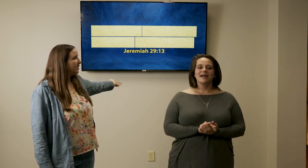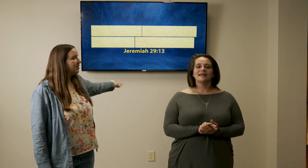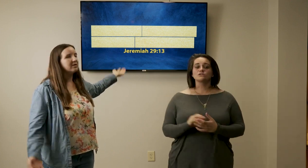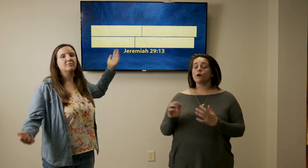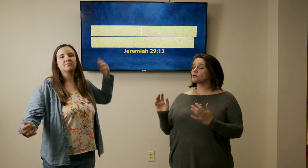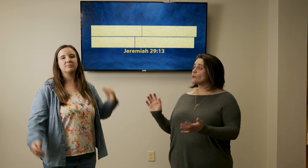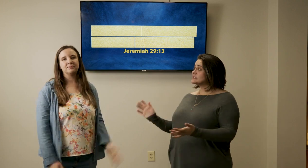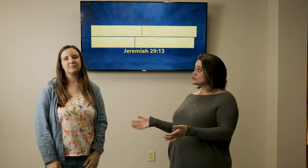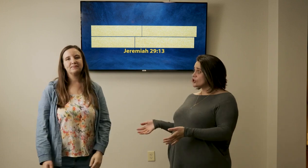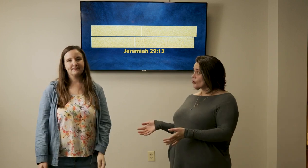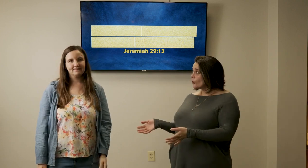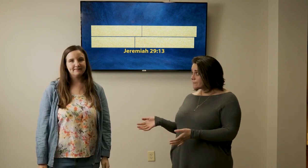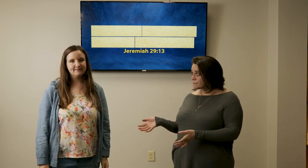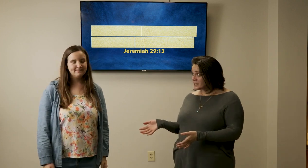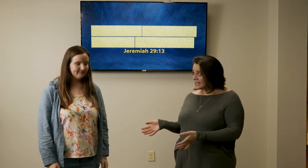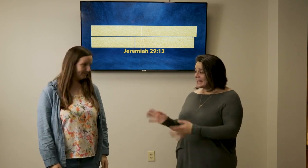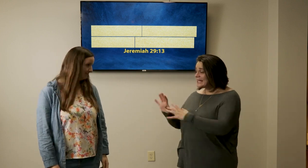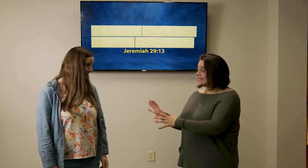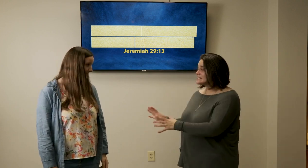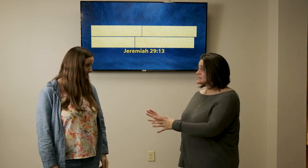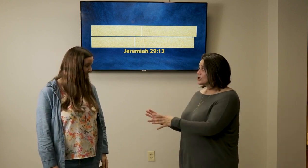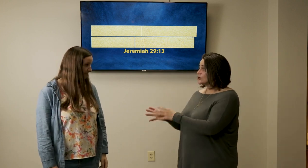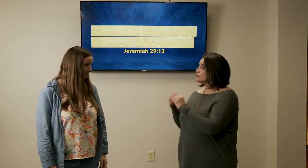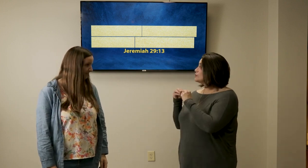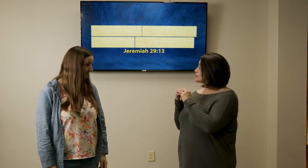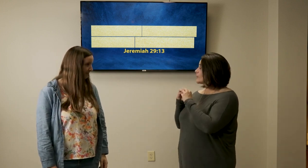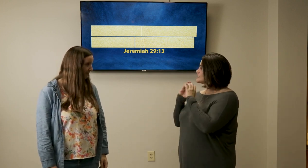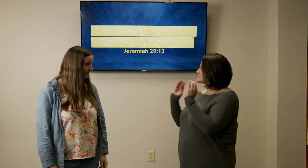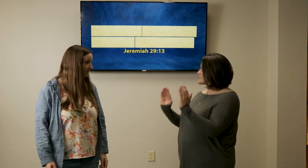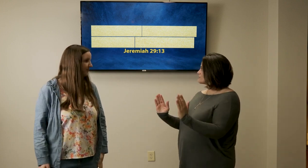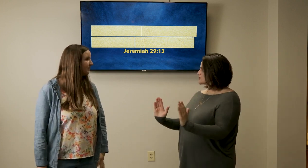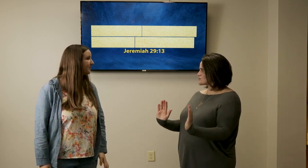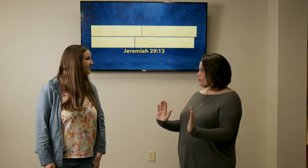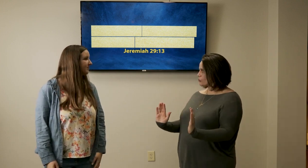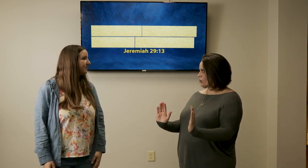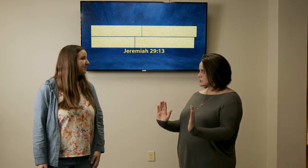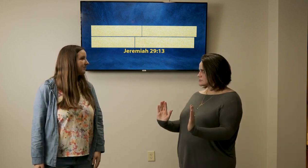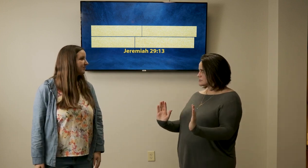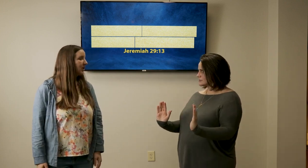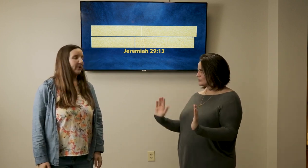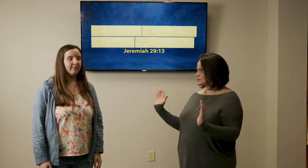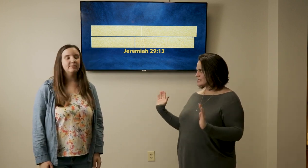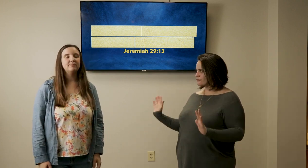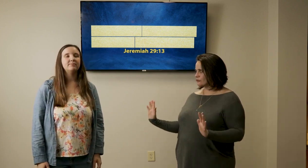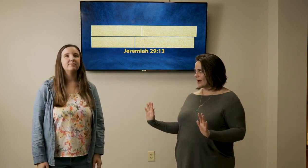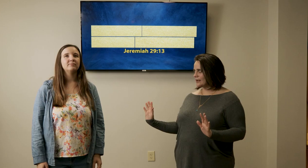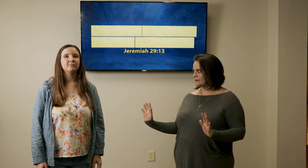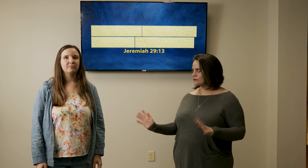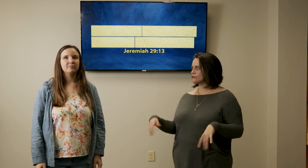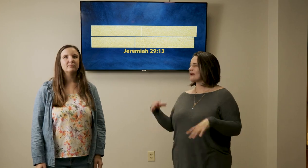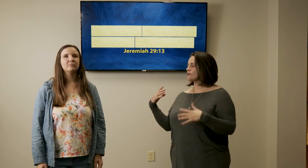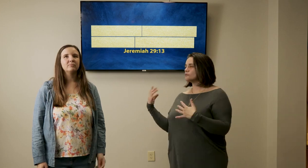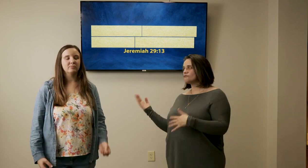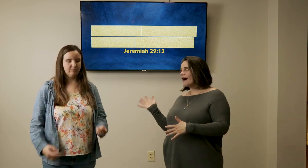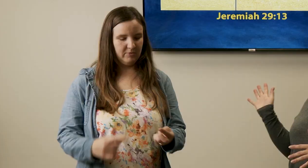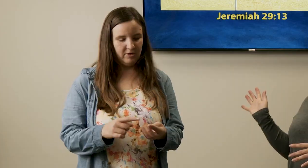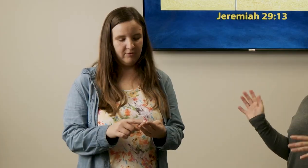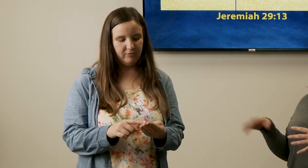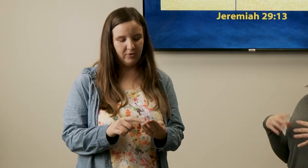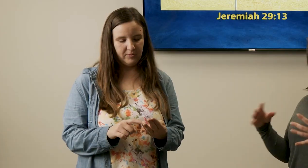yeah so what we're going to do is you're going to say the first four words okay see if you're right and then if you're right move on we'll keep